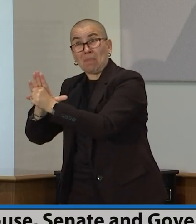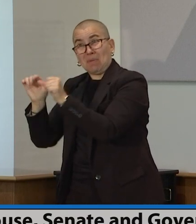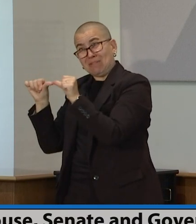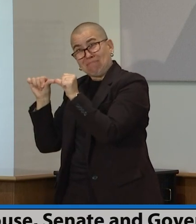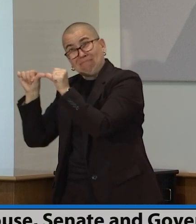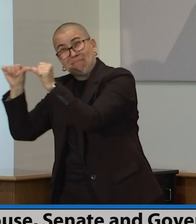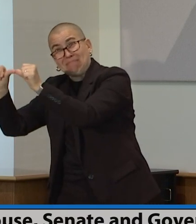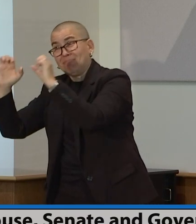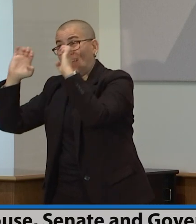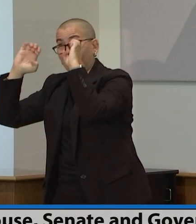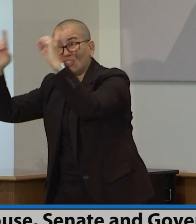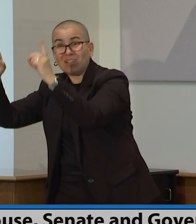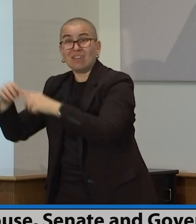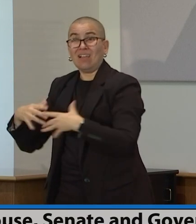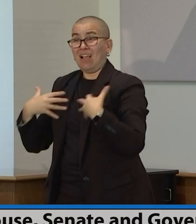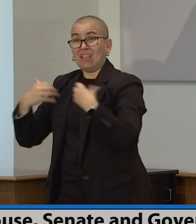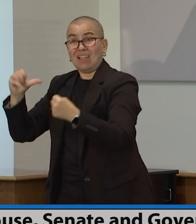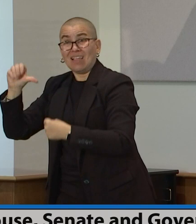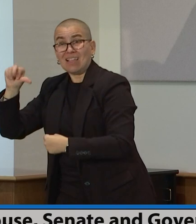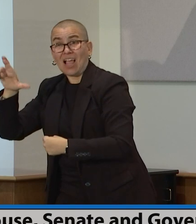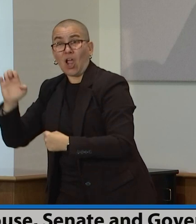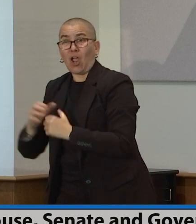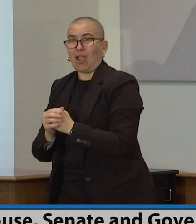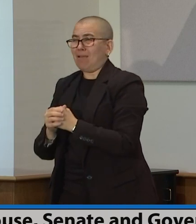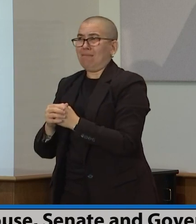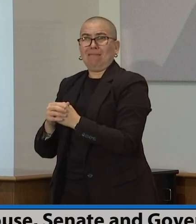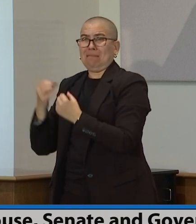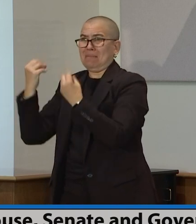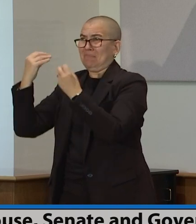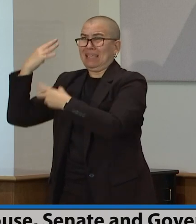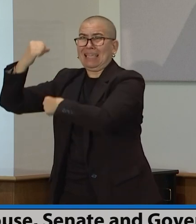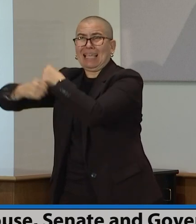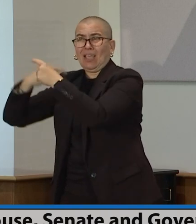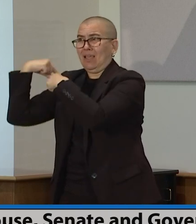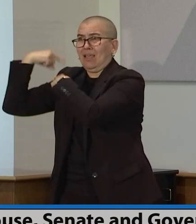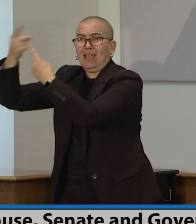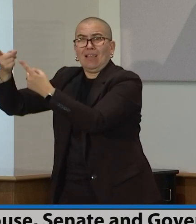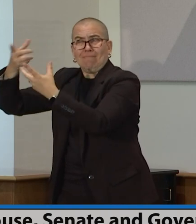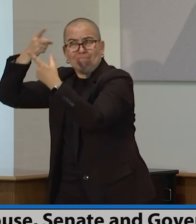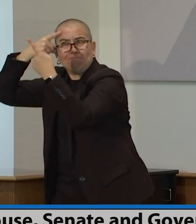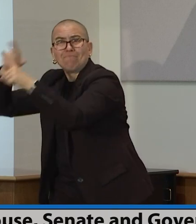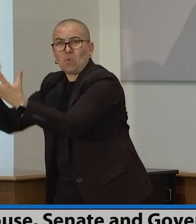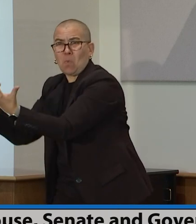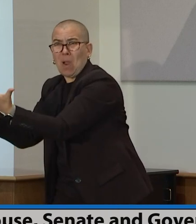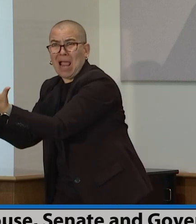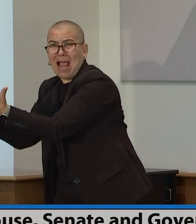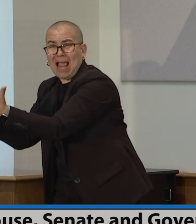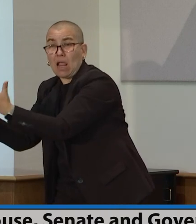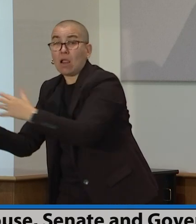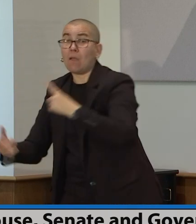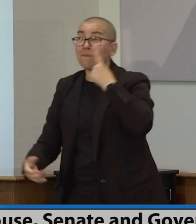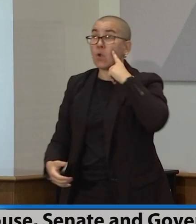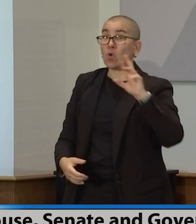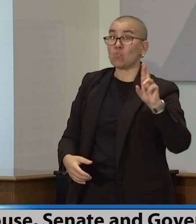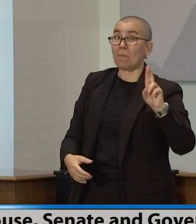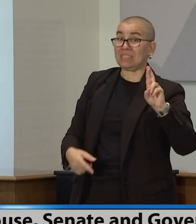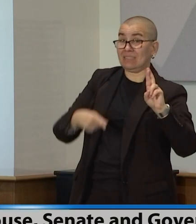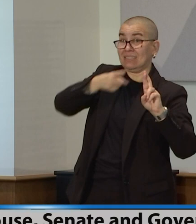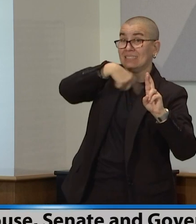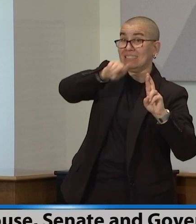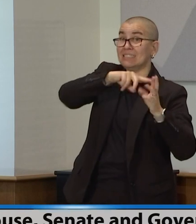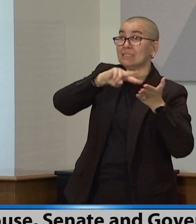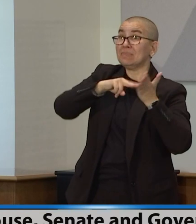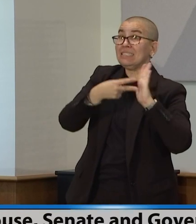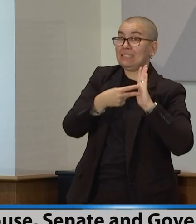for decades to come. For Republicans, I think that that means that we have the money to meet the obligations